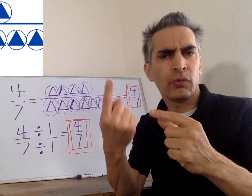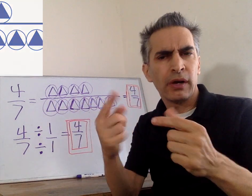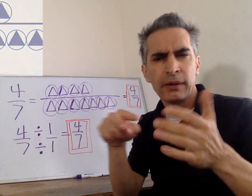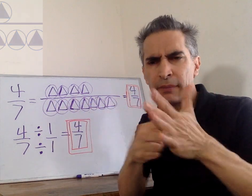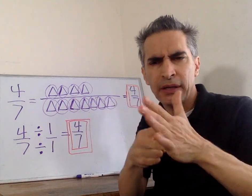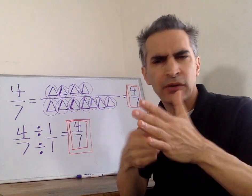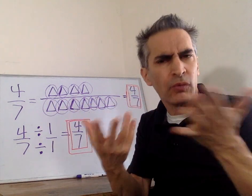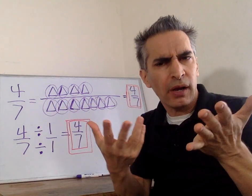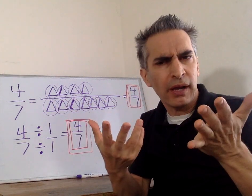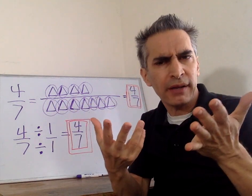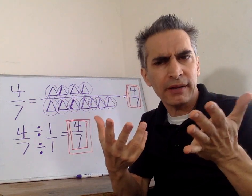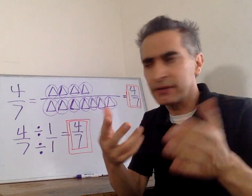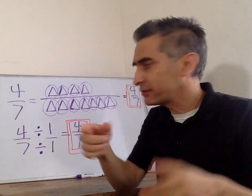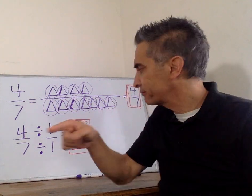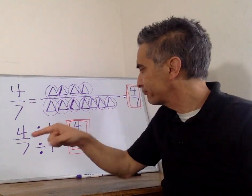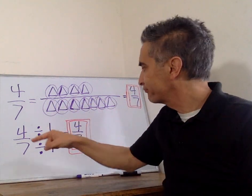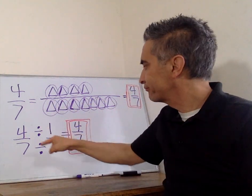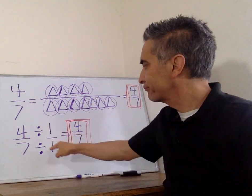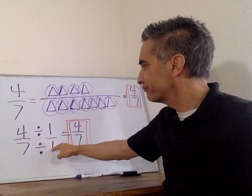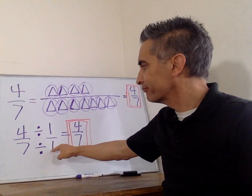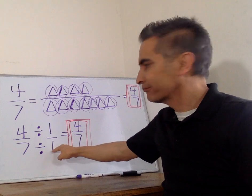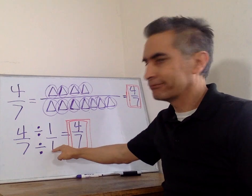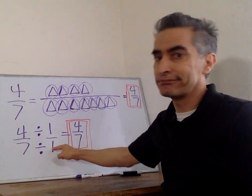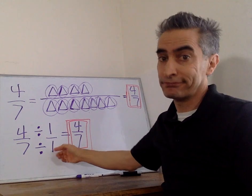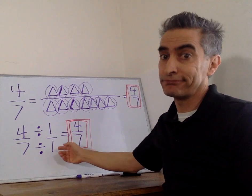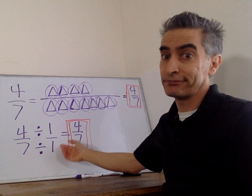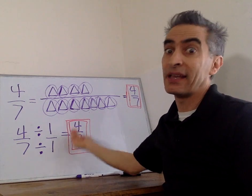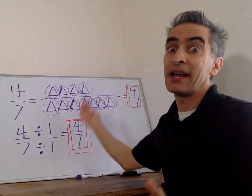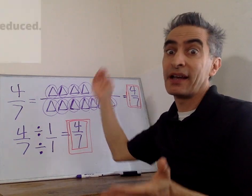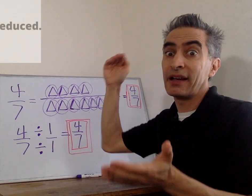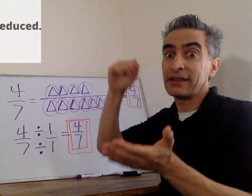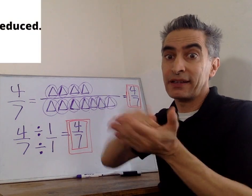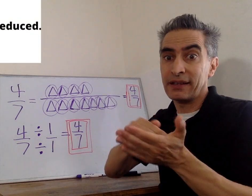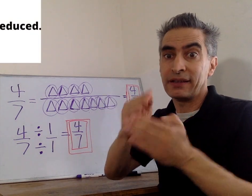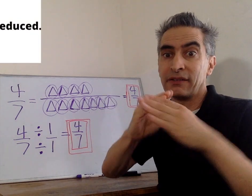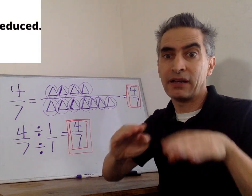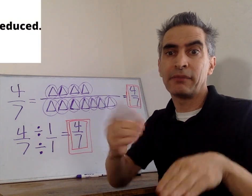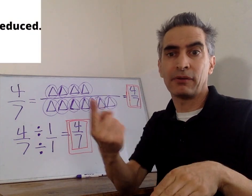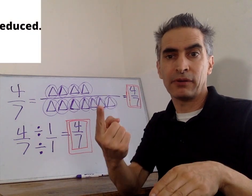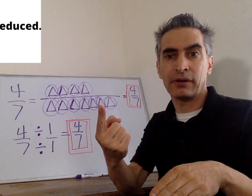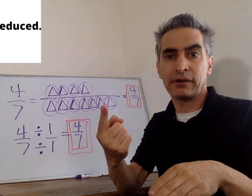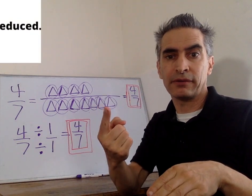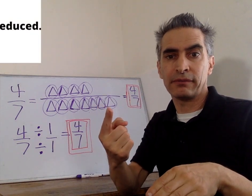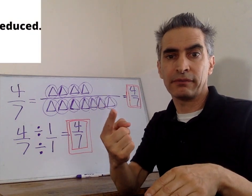That's a group of 1, which means, again, you're dividing by 1.